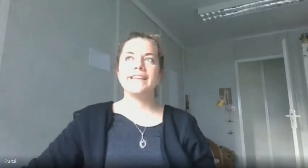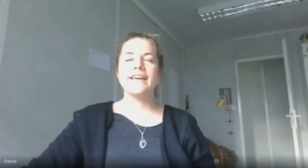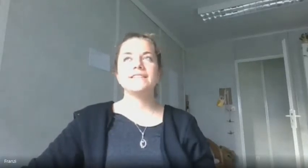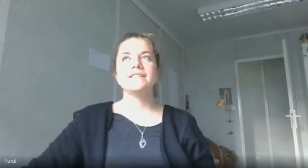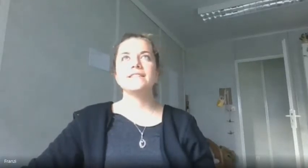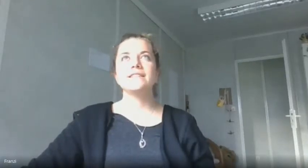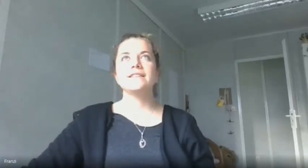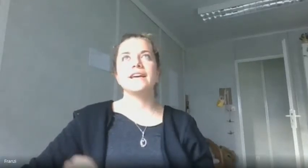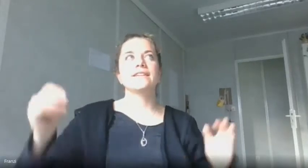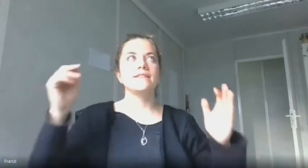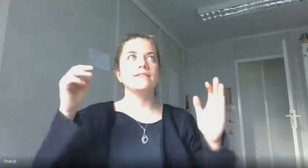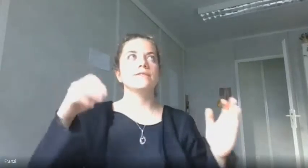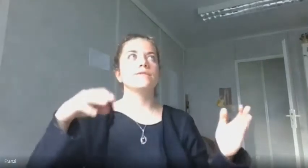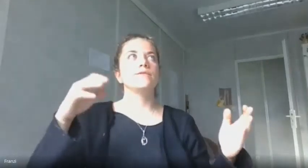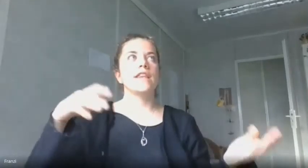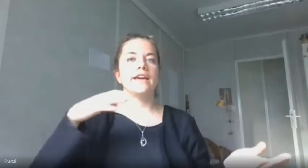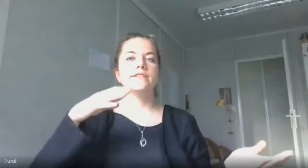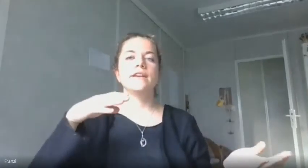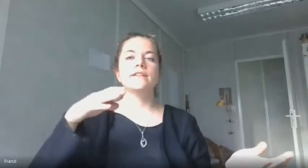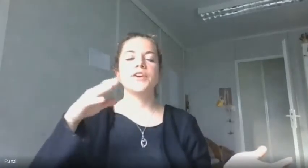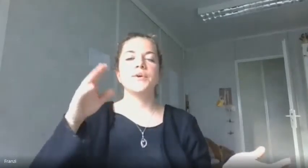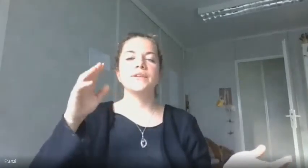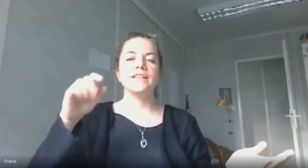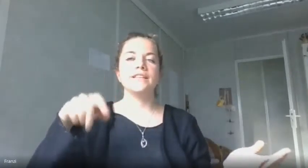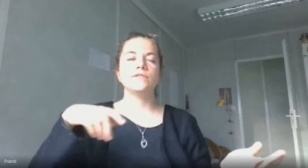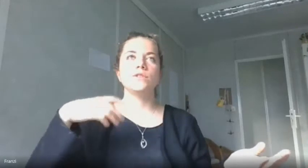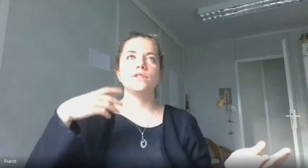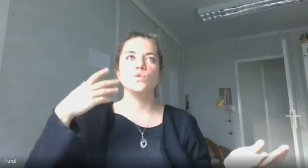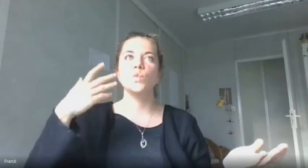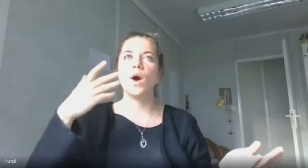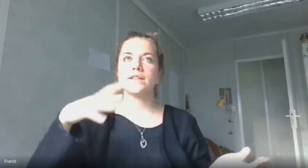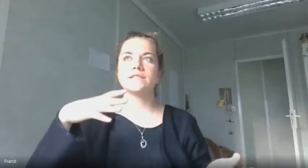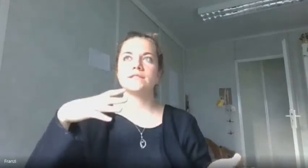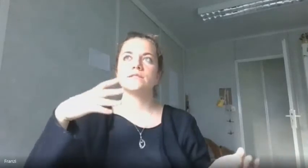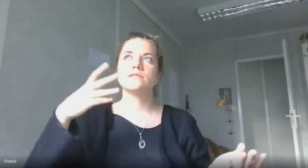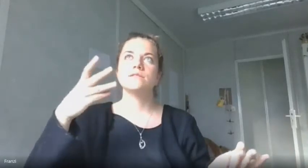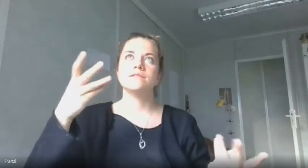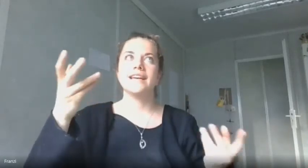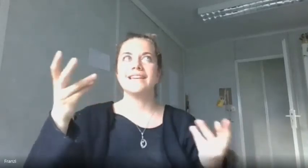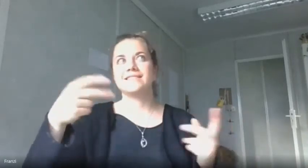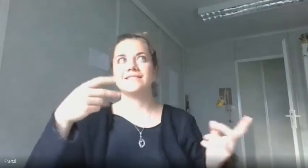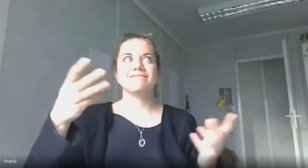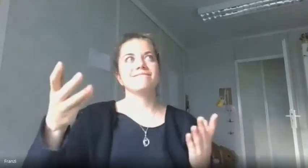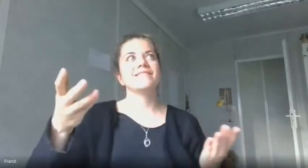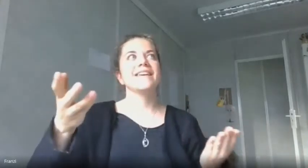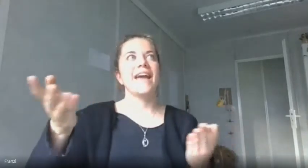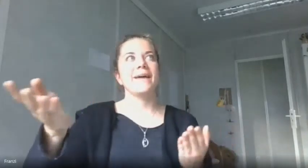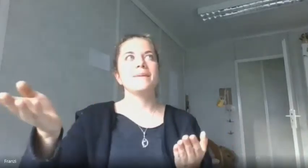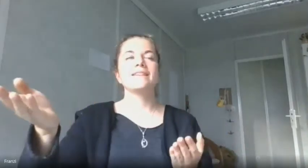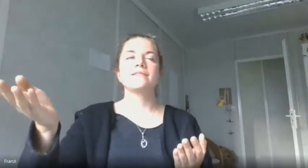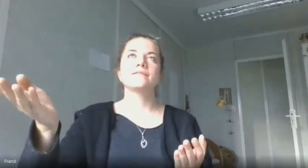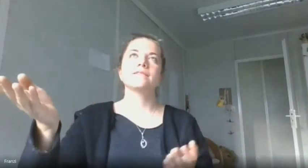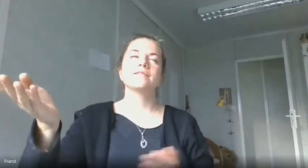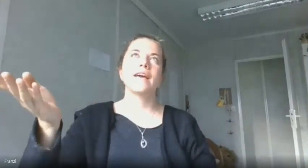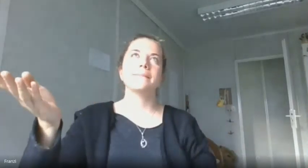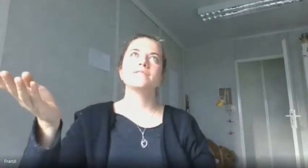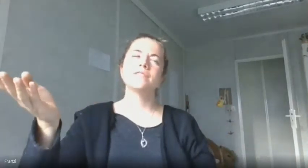then like for life cell you only need need one like chemi chemistry